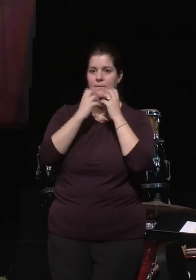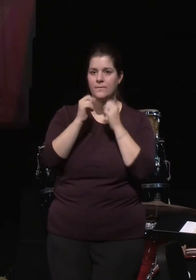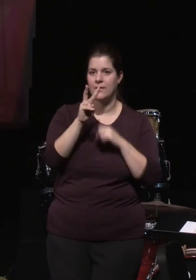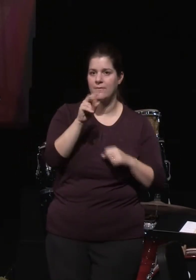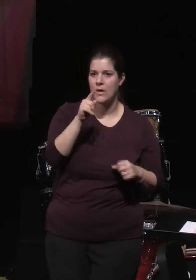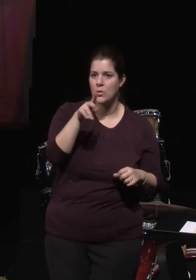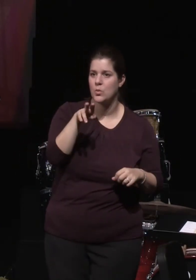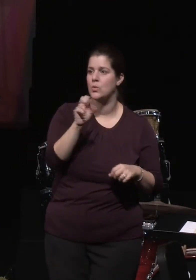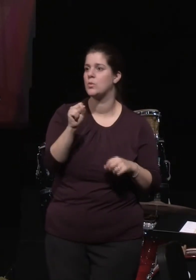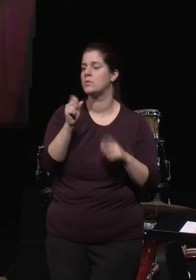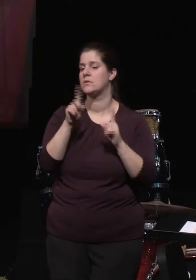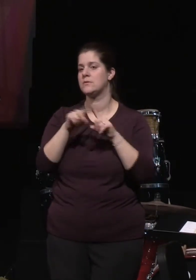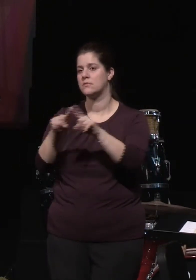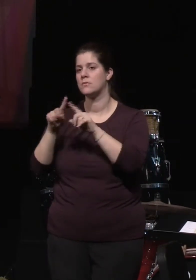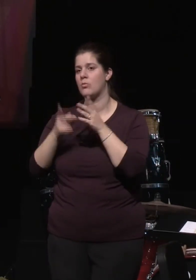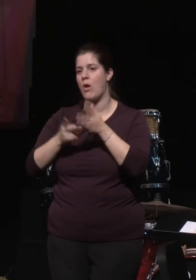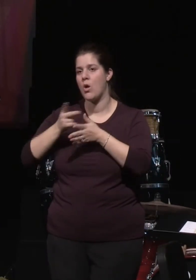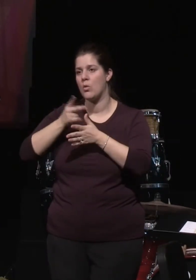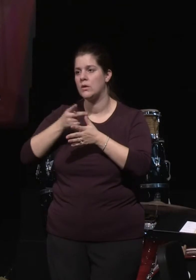the discussion.